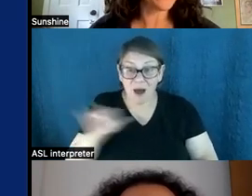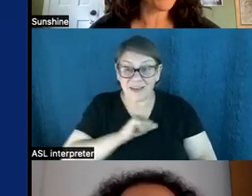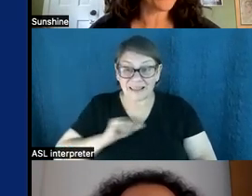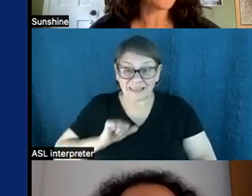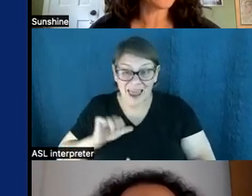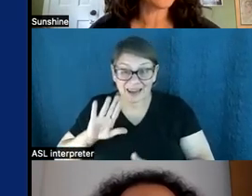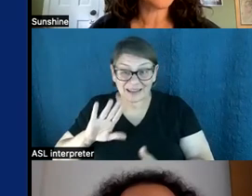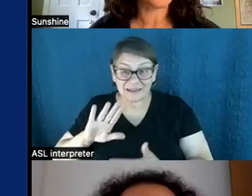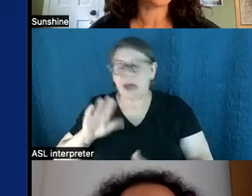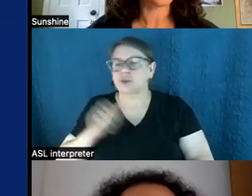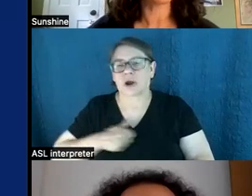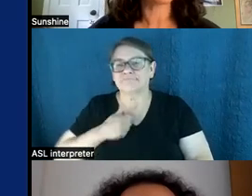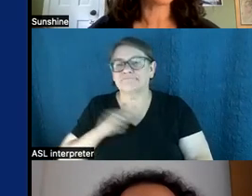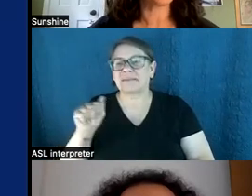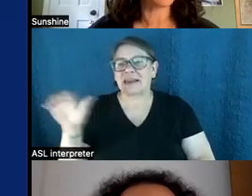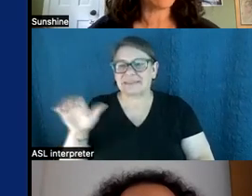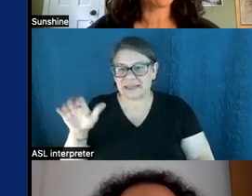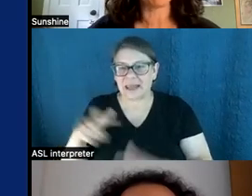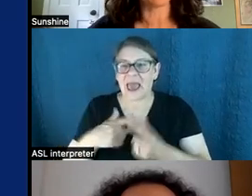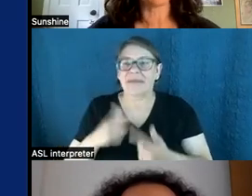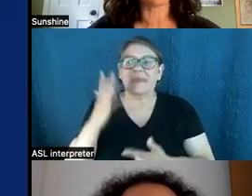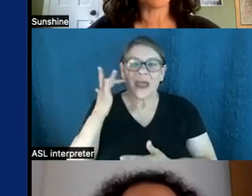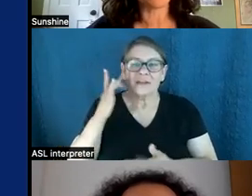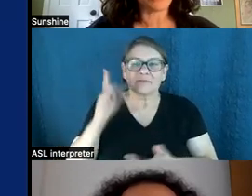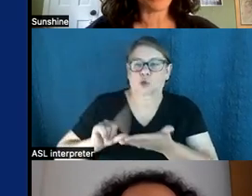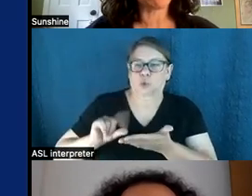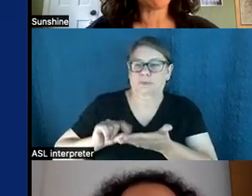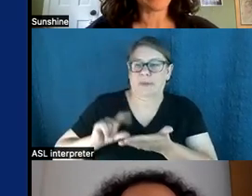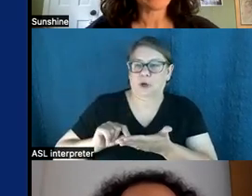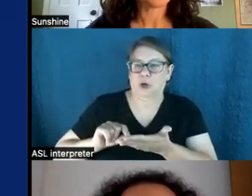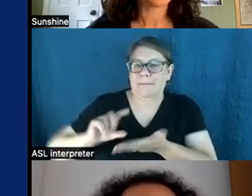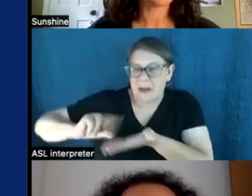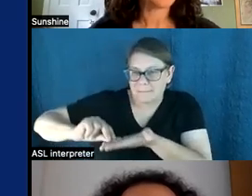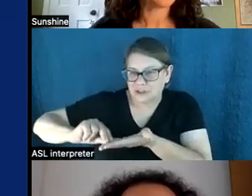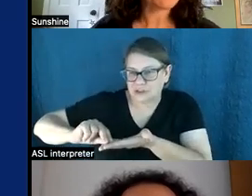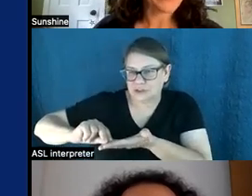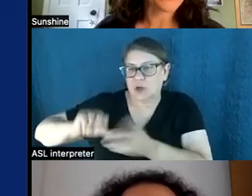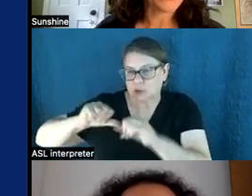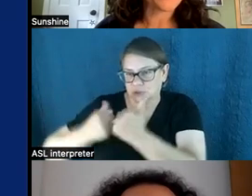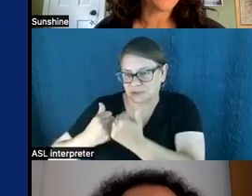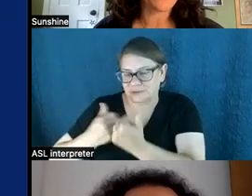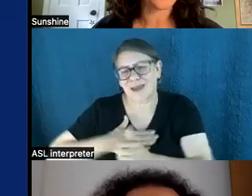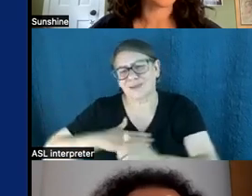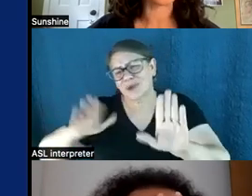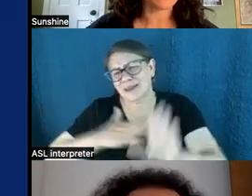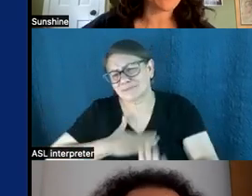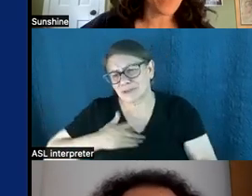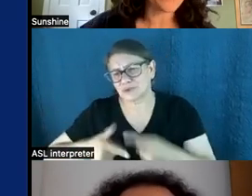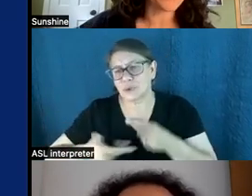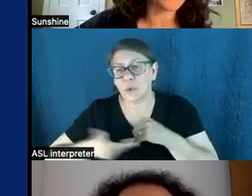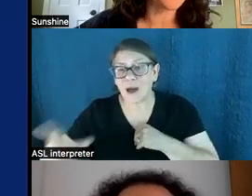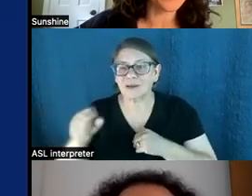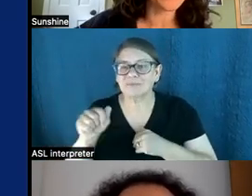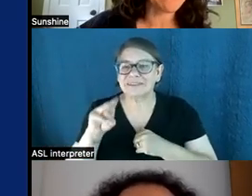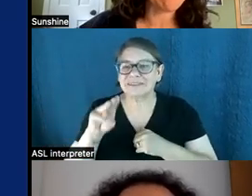Headliner Awards, and the California Newspaper Publishers Association. It is my great pleasure to welcome Sammy